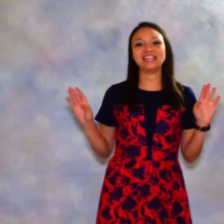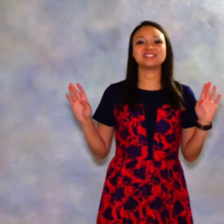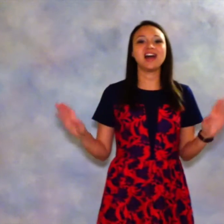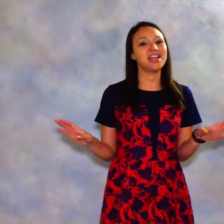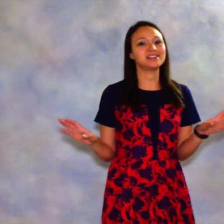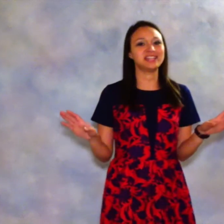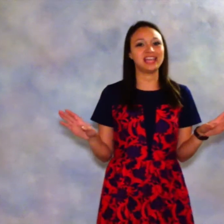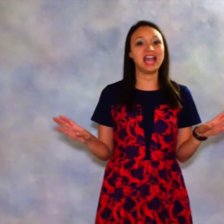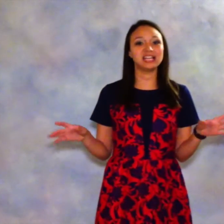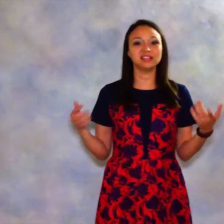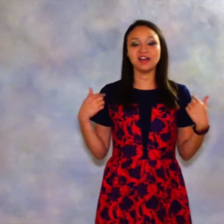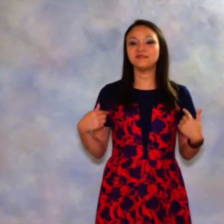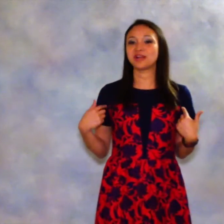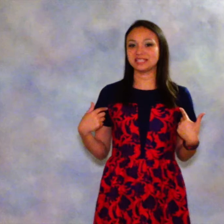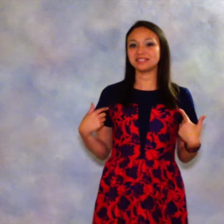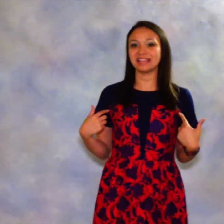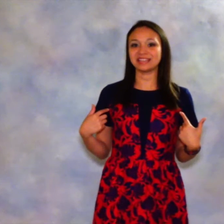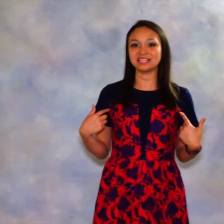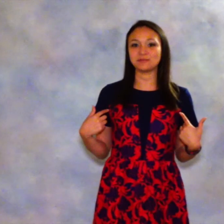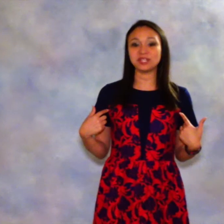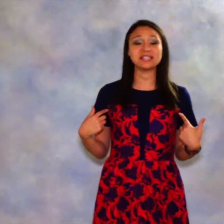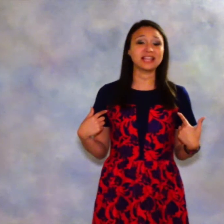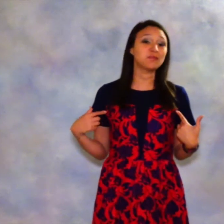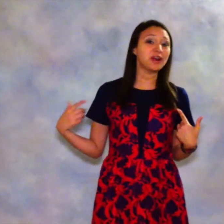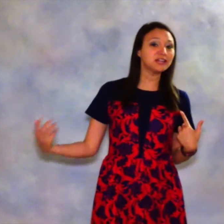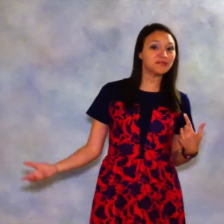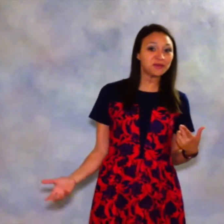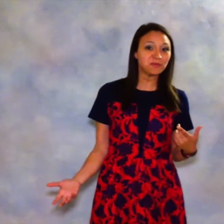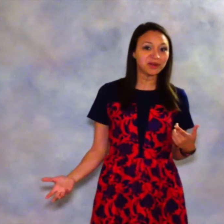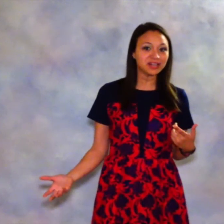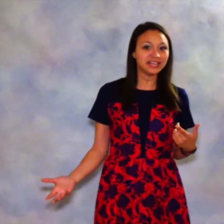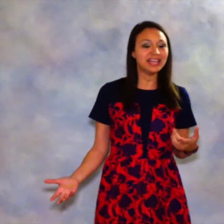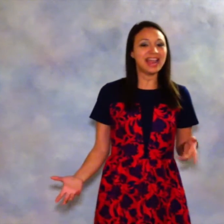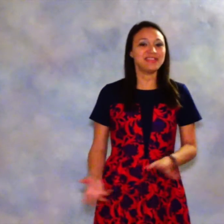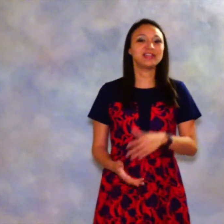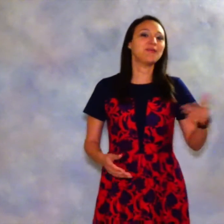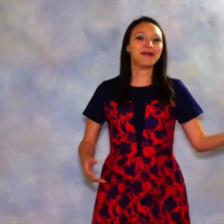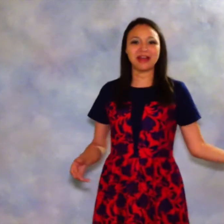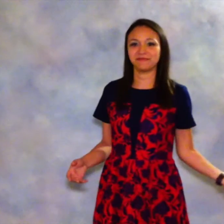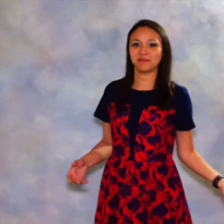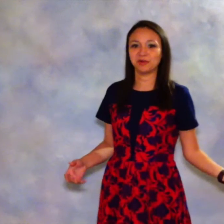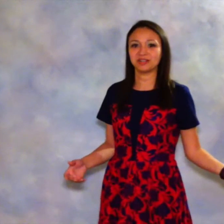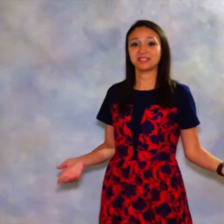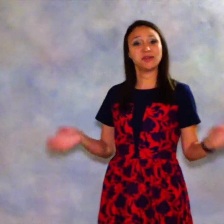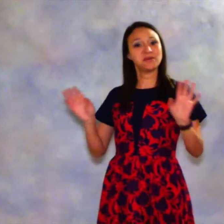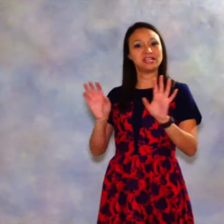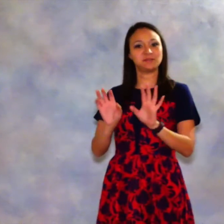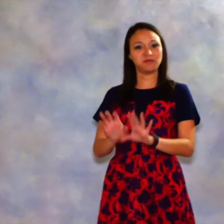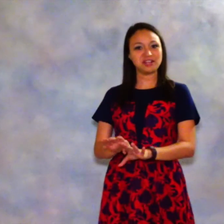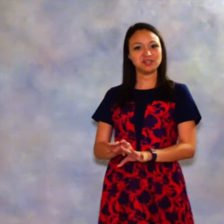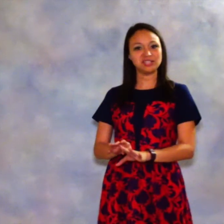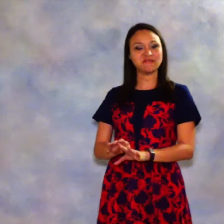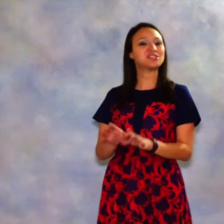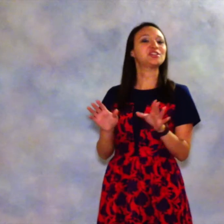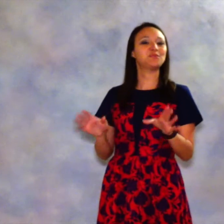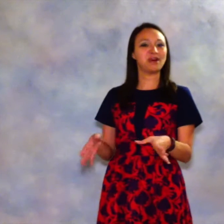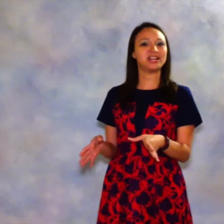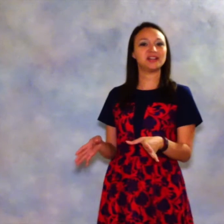entire day. I love dresses like this because I can wear it for work and then go out after work. So it's professional enough that you can wear it